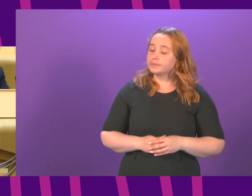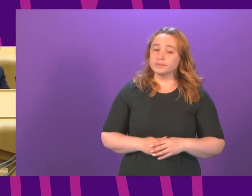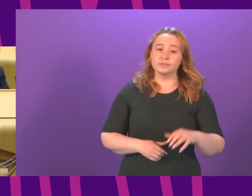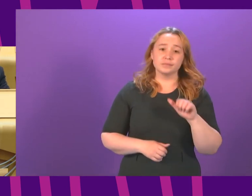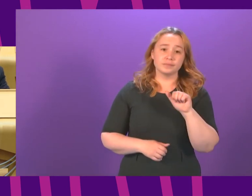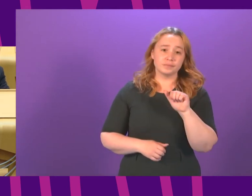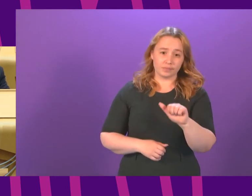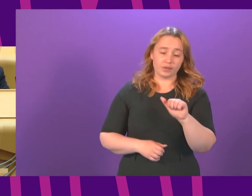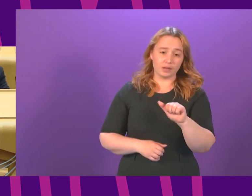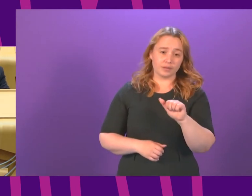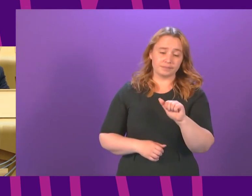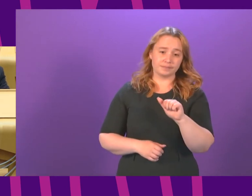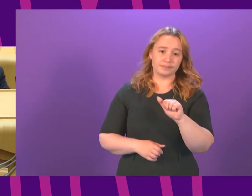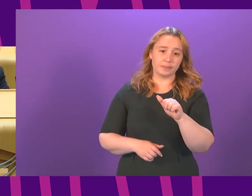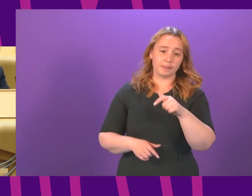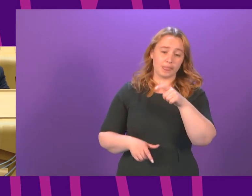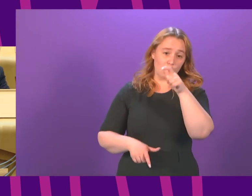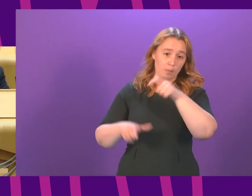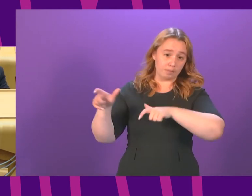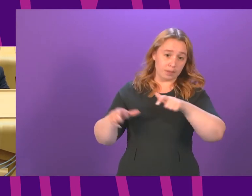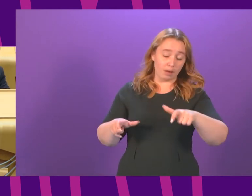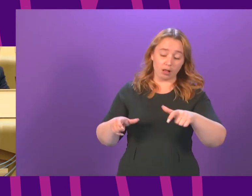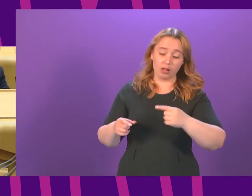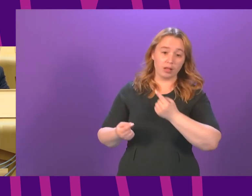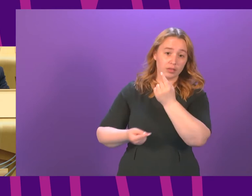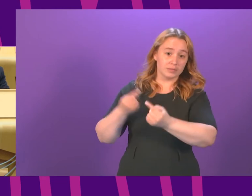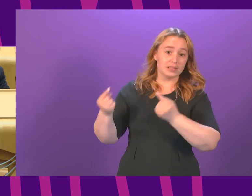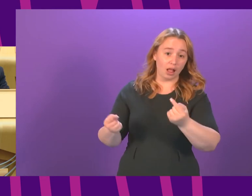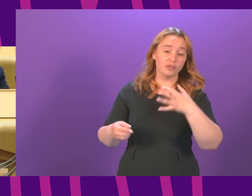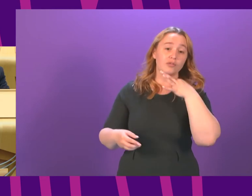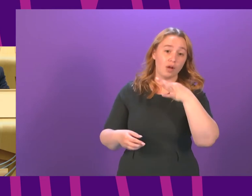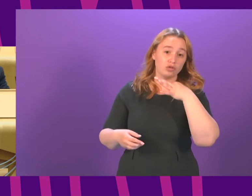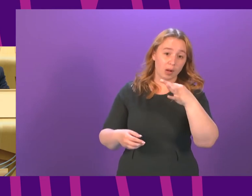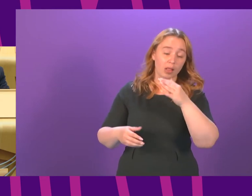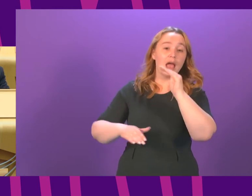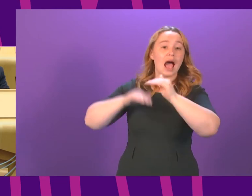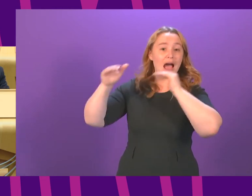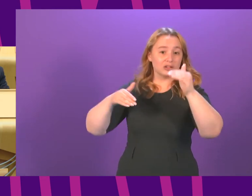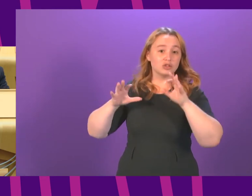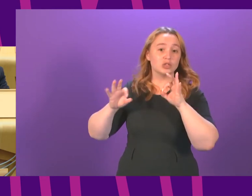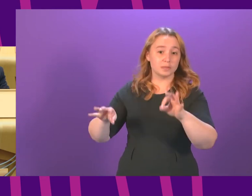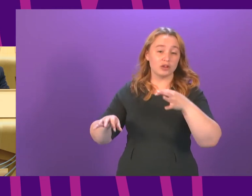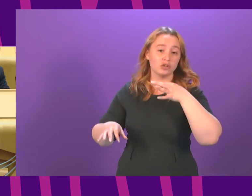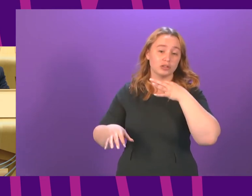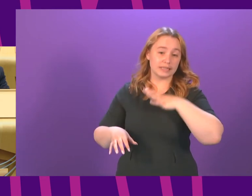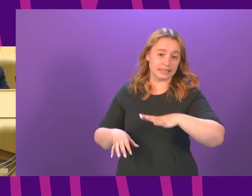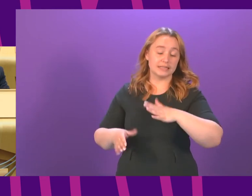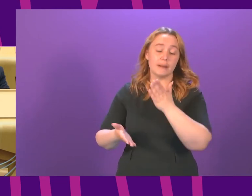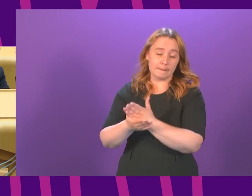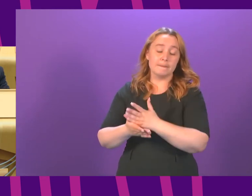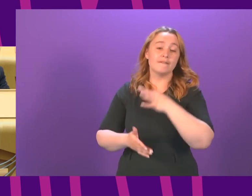particularly for people who already were vulnerable and adults with special needs are definitely in that category